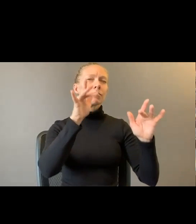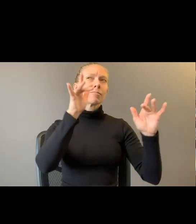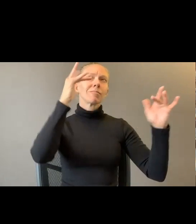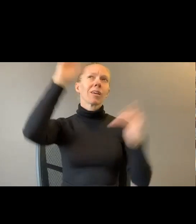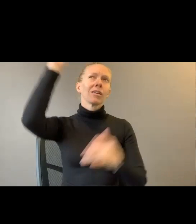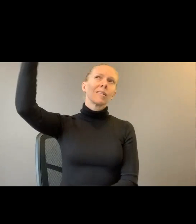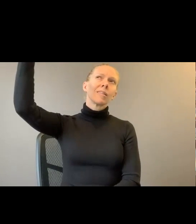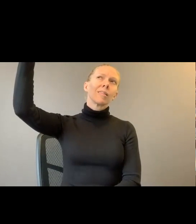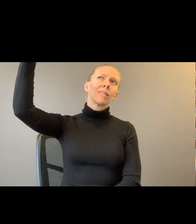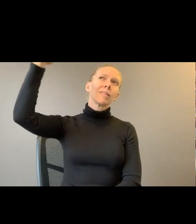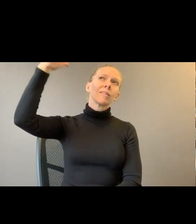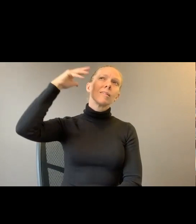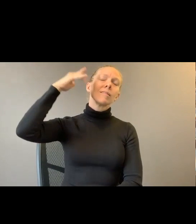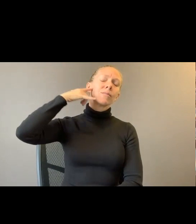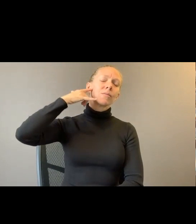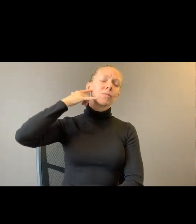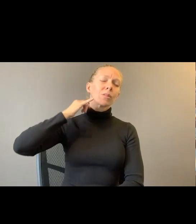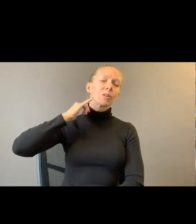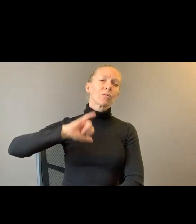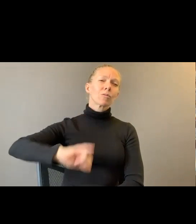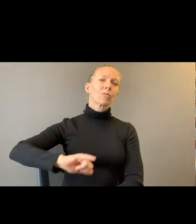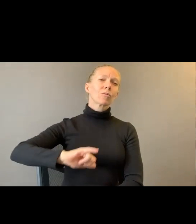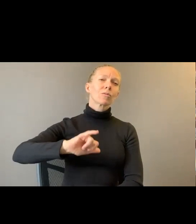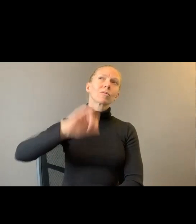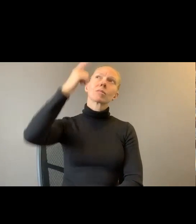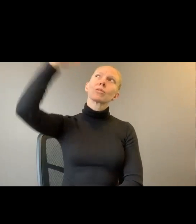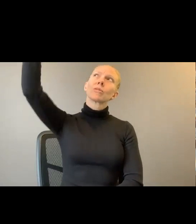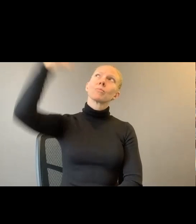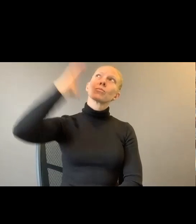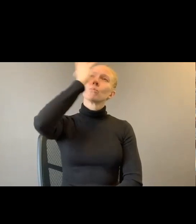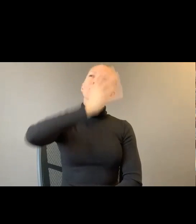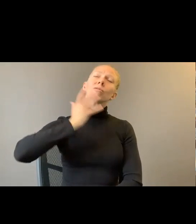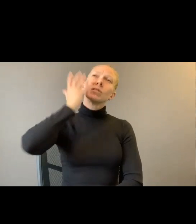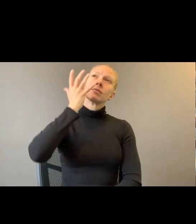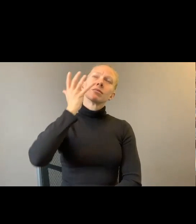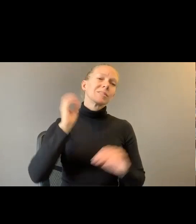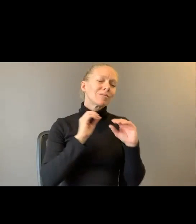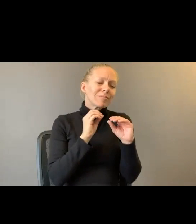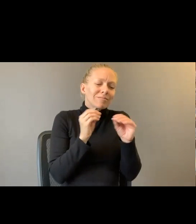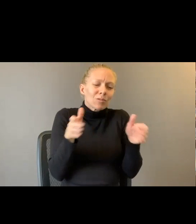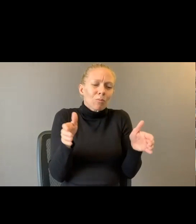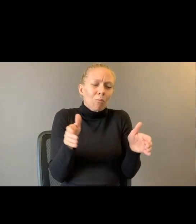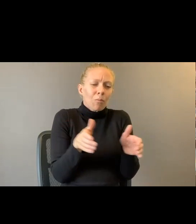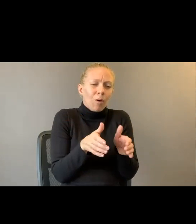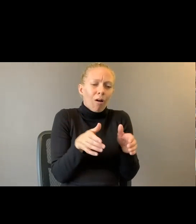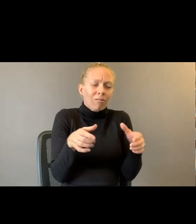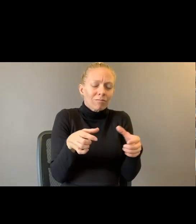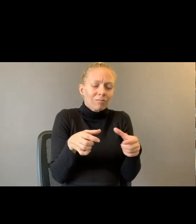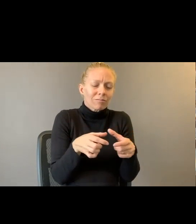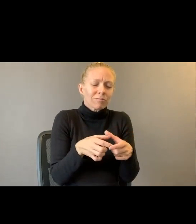Moon faced. Swaddled in white lace. No bigger than a silver dollar. Amongst the shrine of